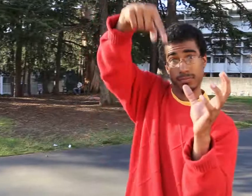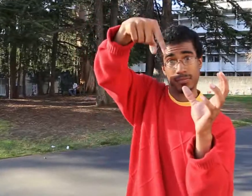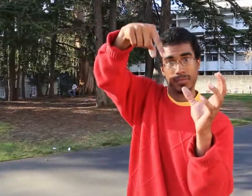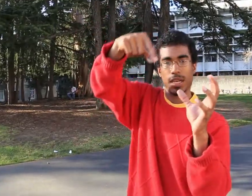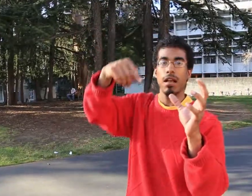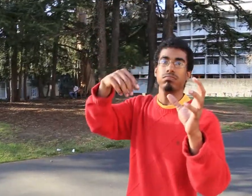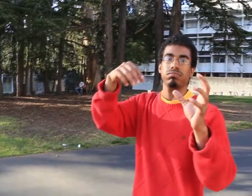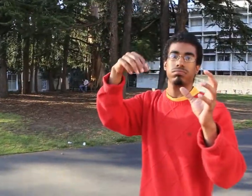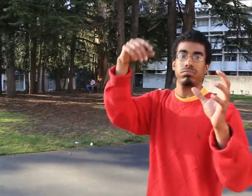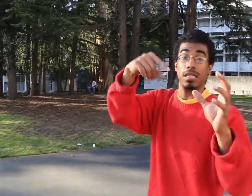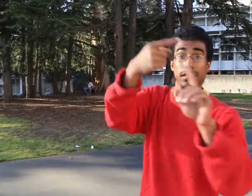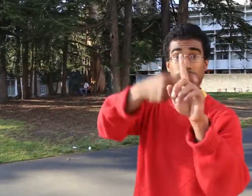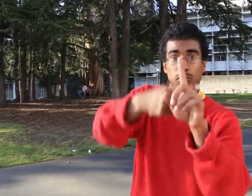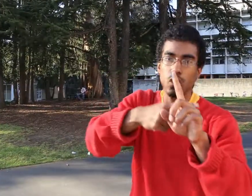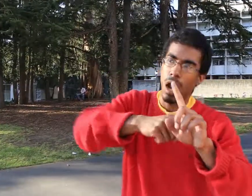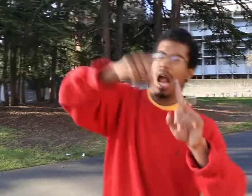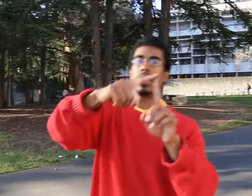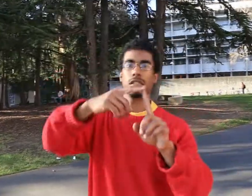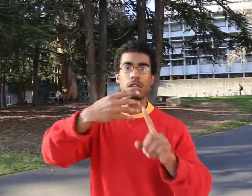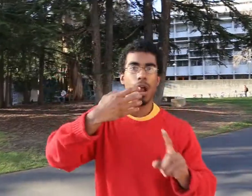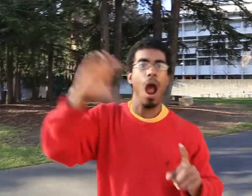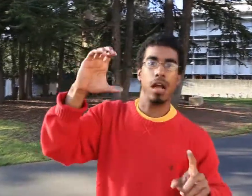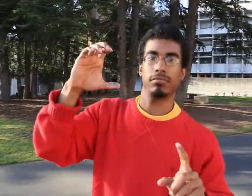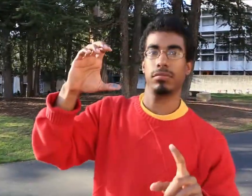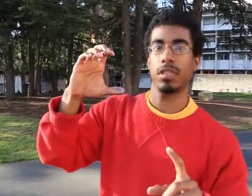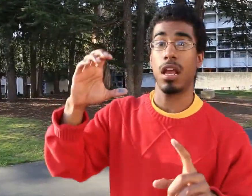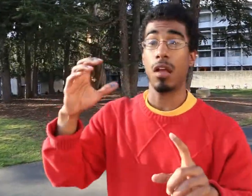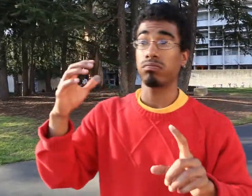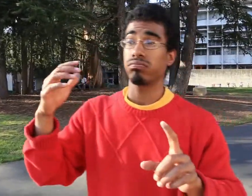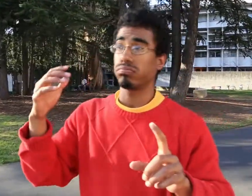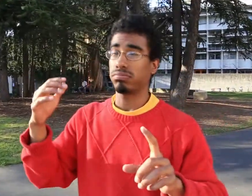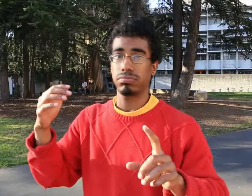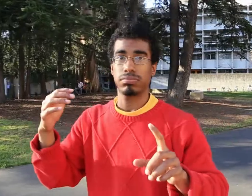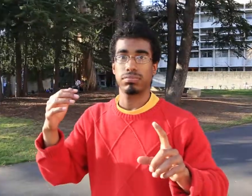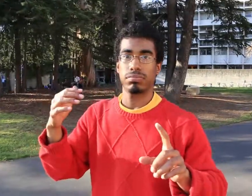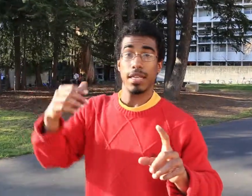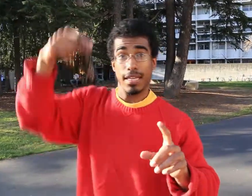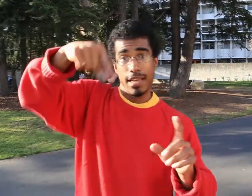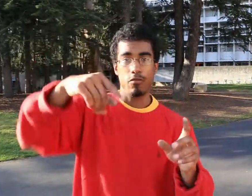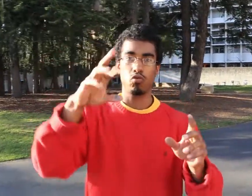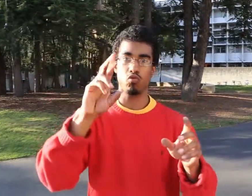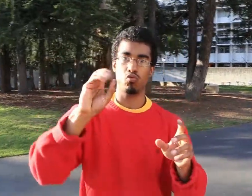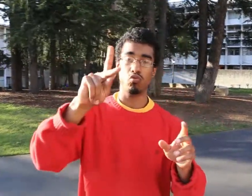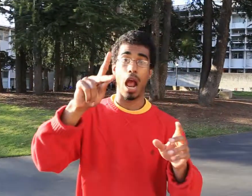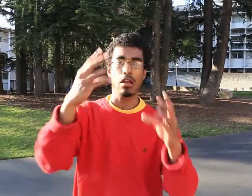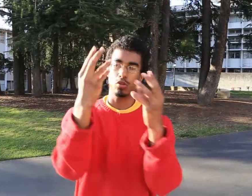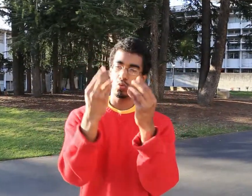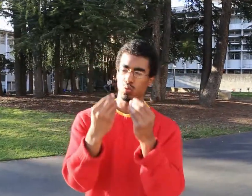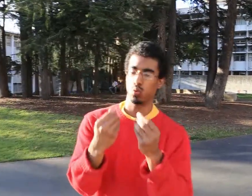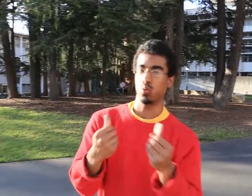Earth, the temperature is high. It's very hot. Inside here, rock melts.